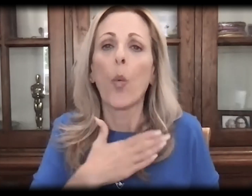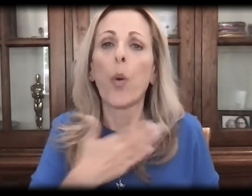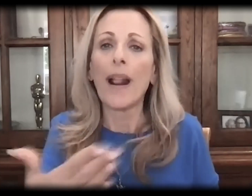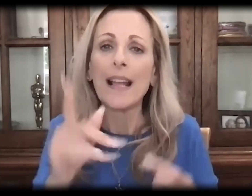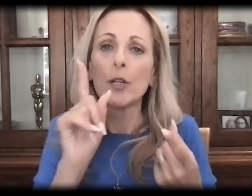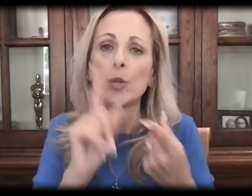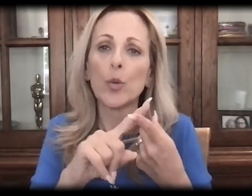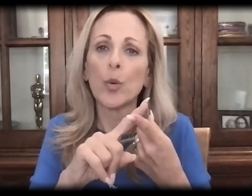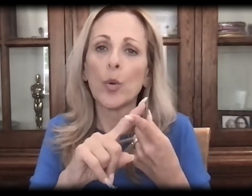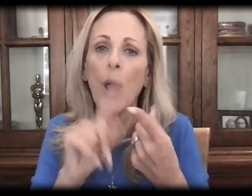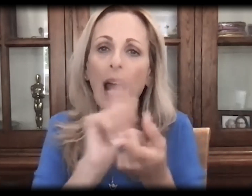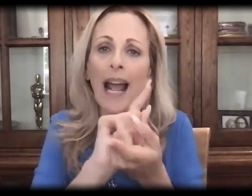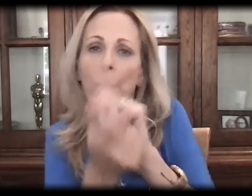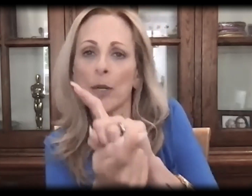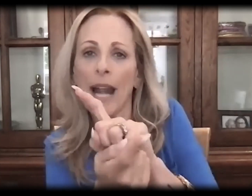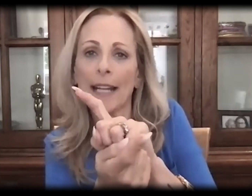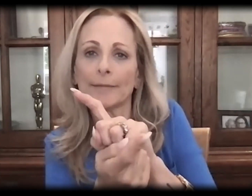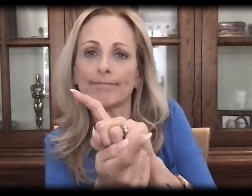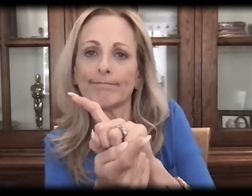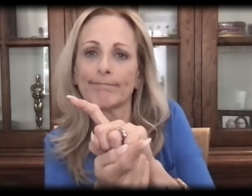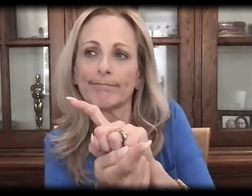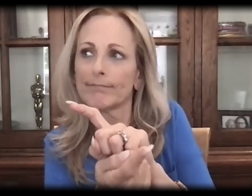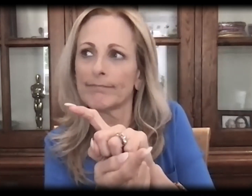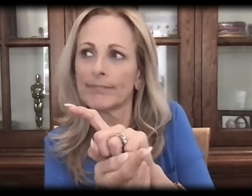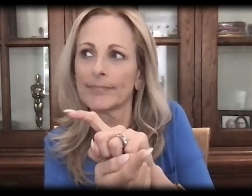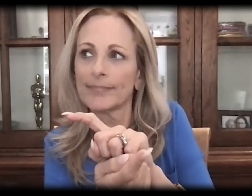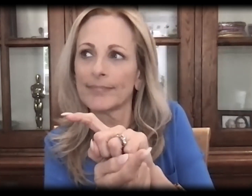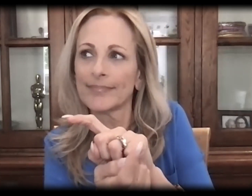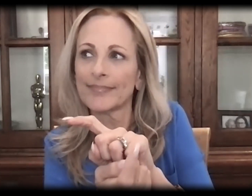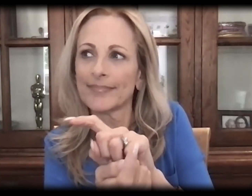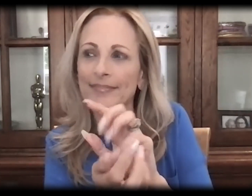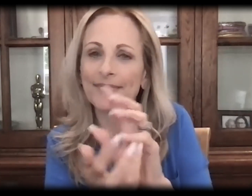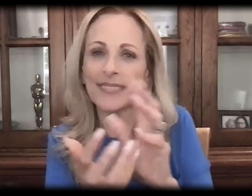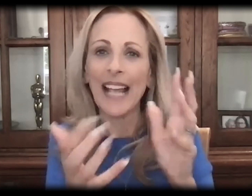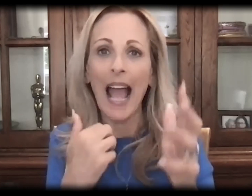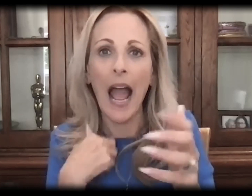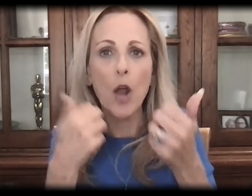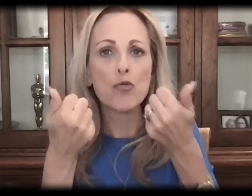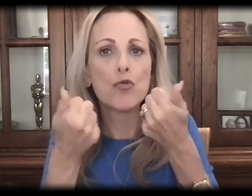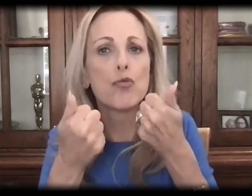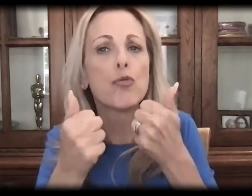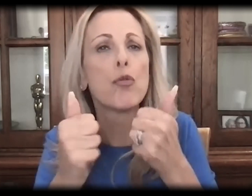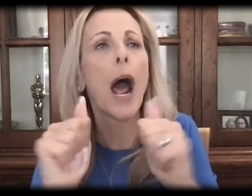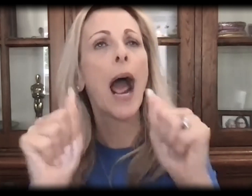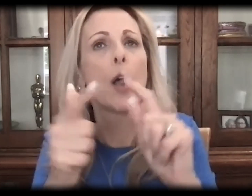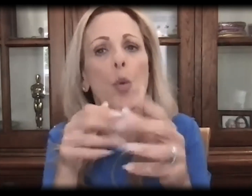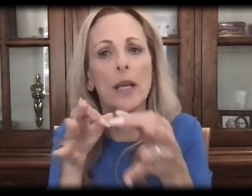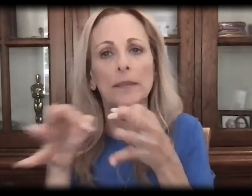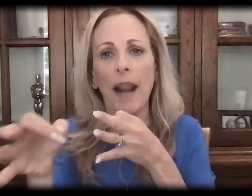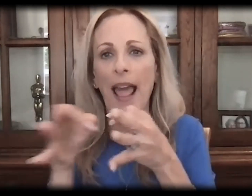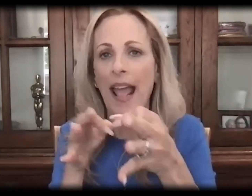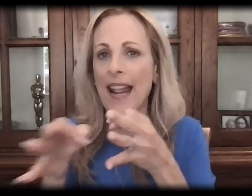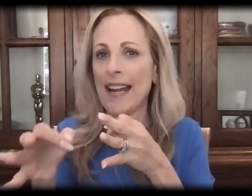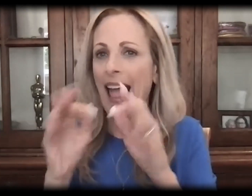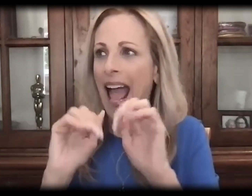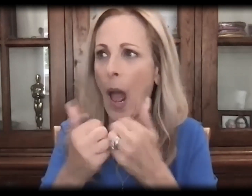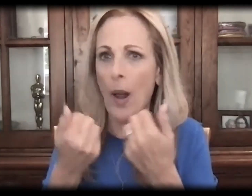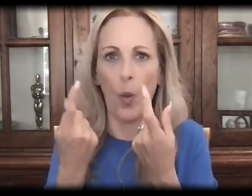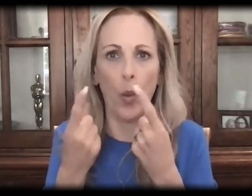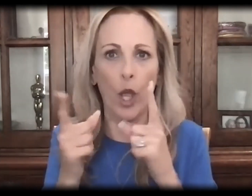was made, and I explained it to him, he took it back. He wasn't willing to make the accommodation. And I tried to explain it as